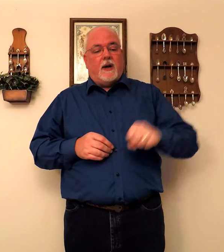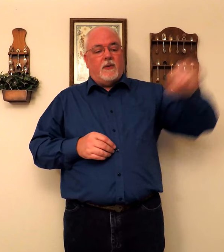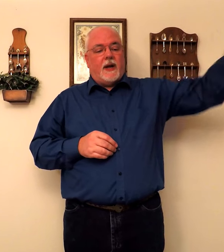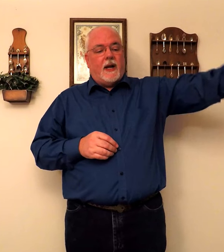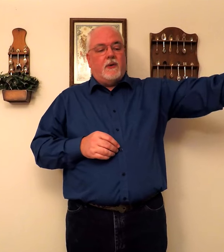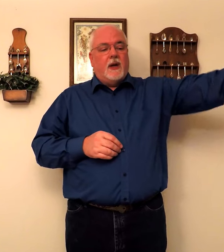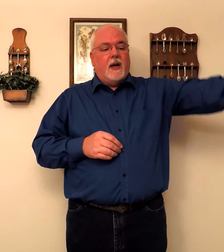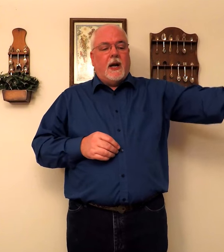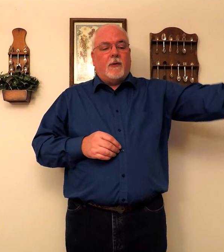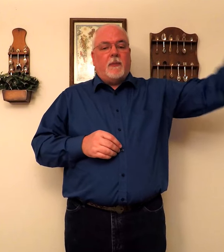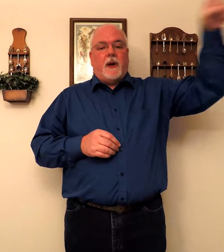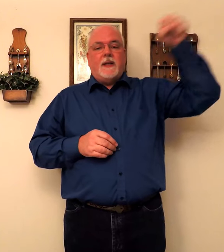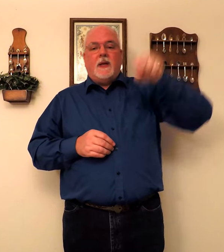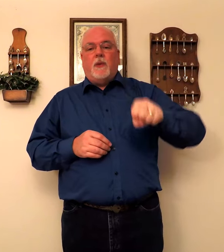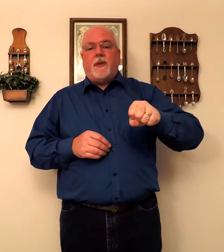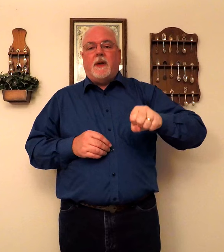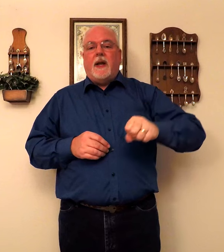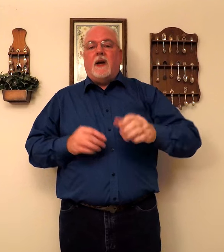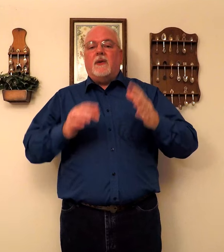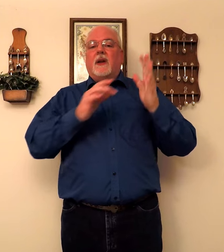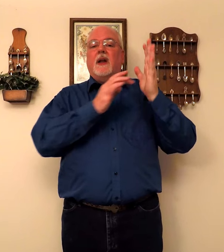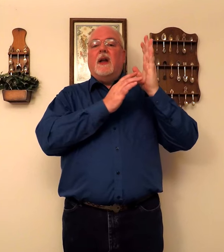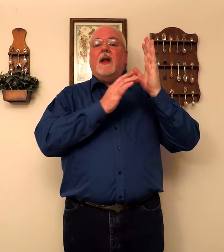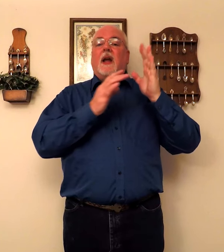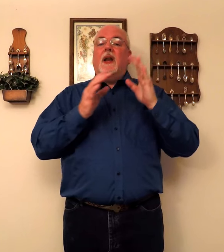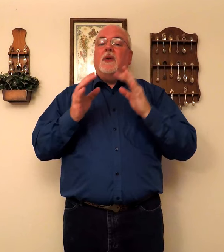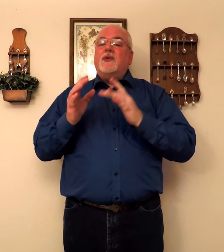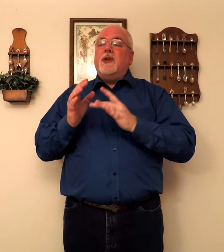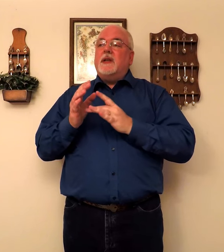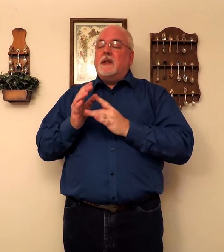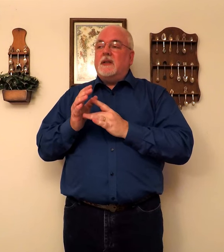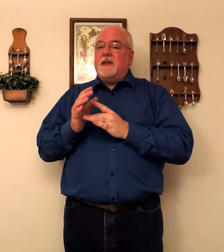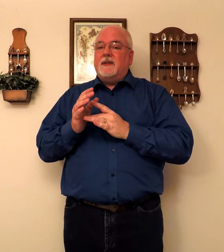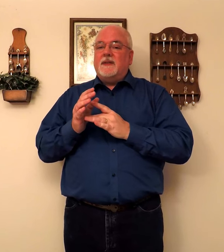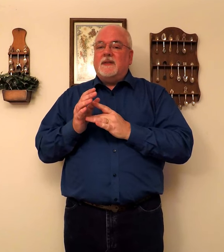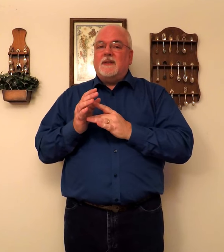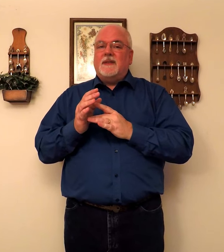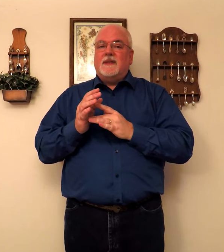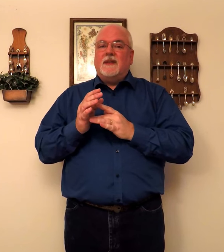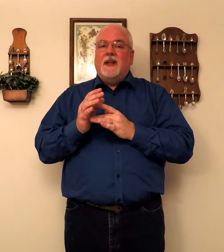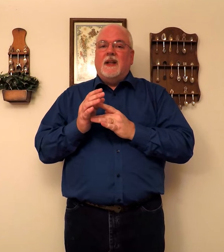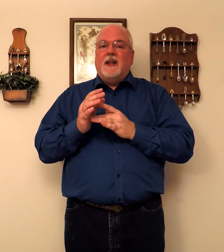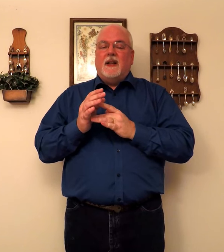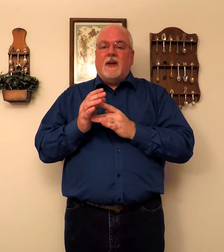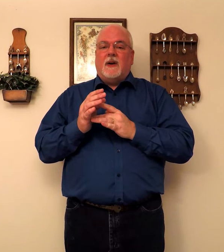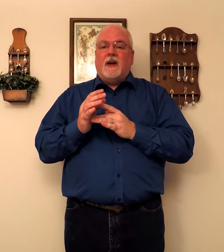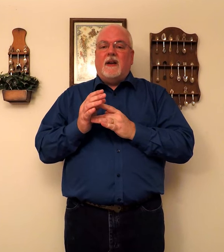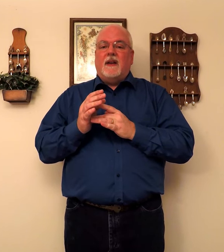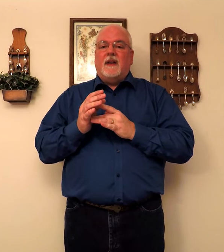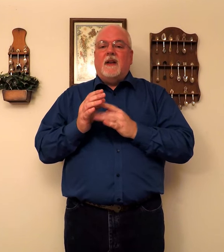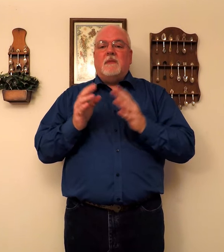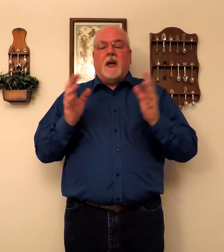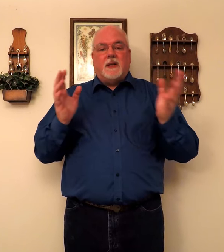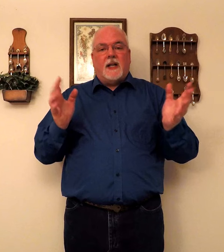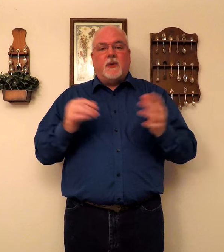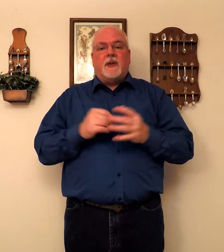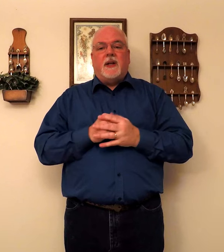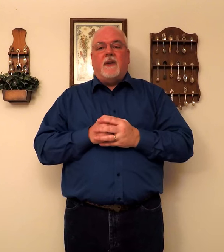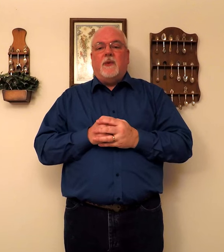out and replace it with the noun. And do Jesus. All right? Because that's what the death